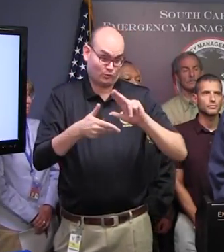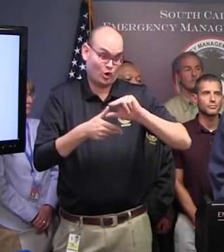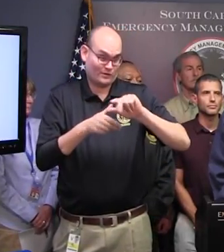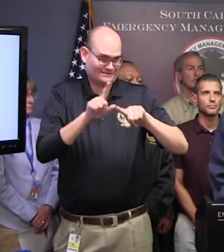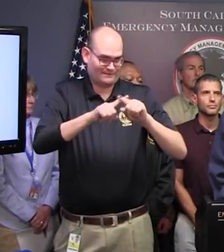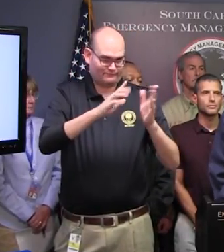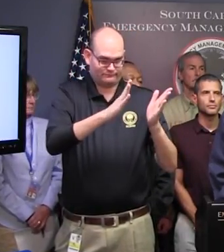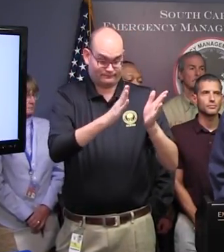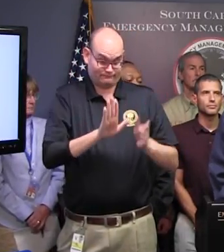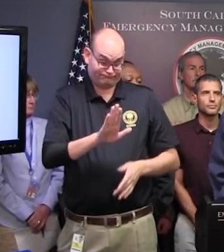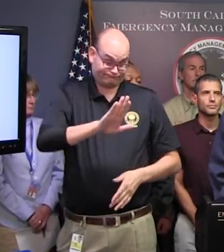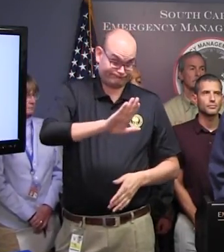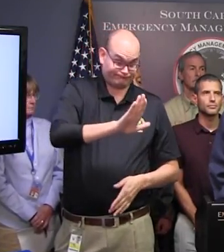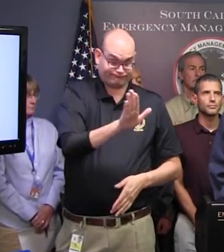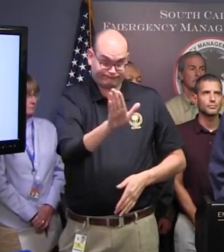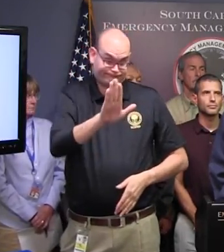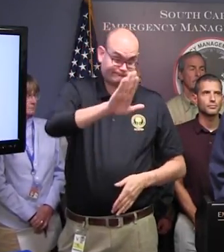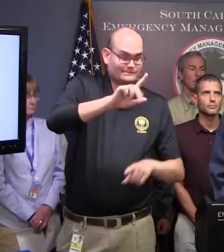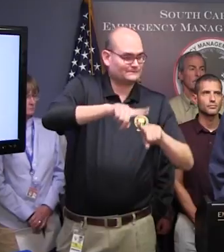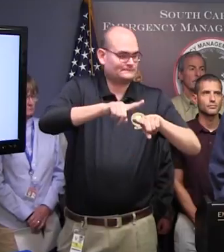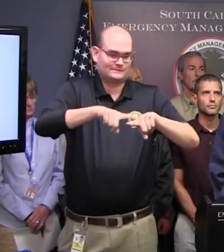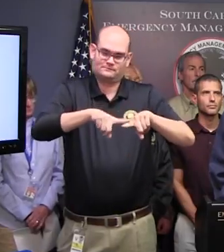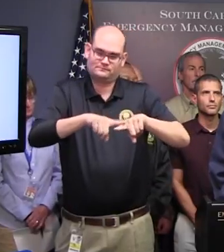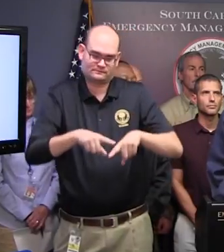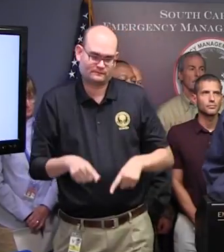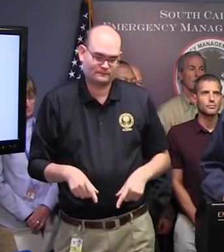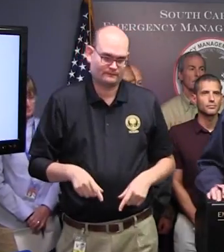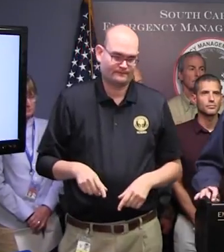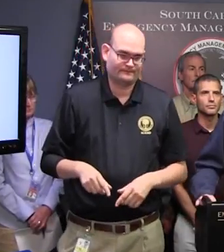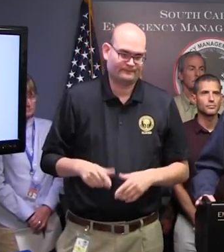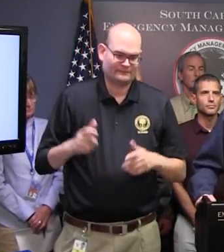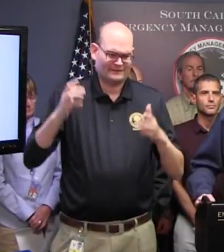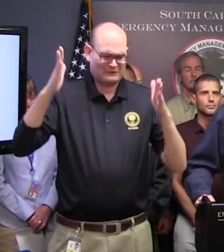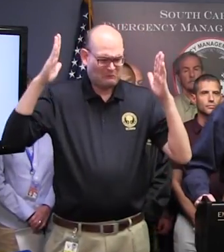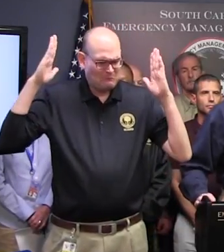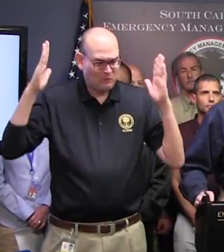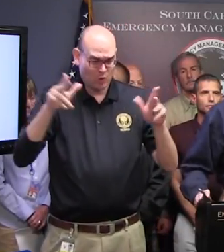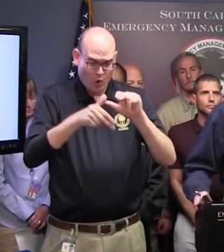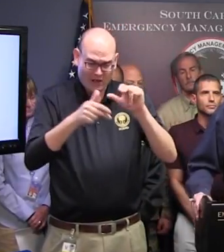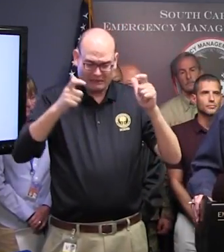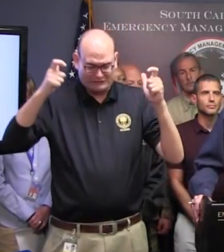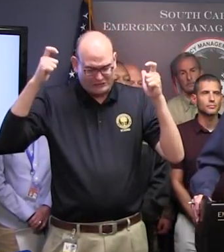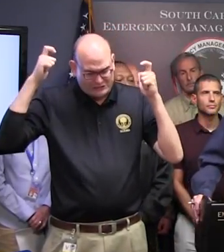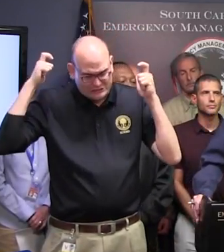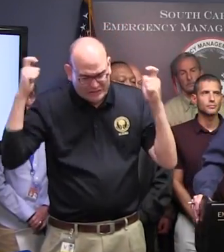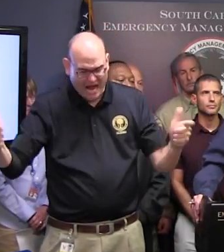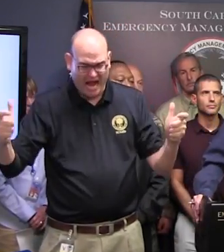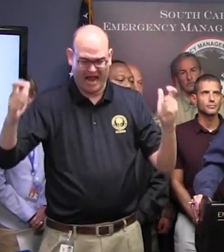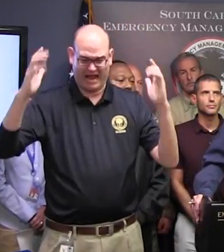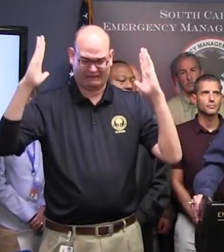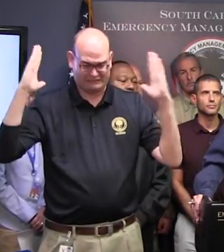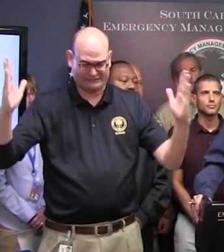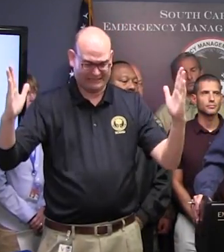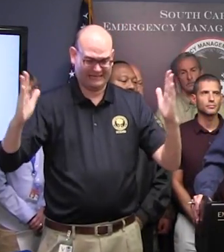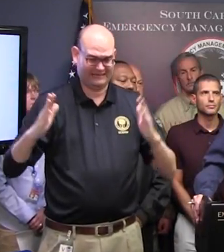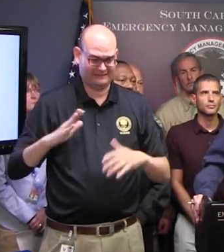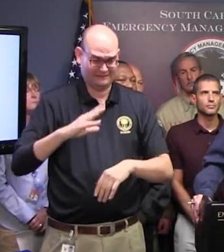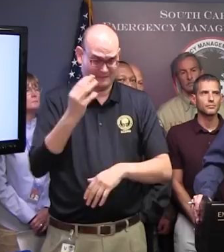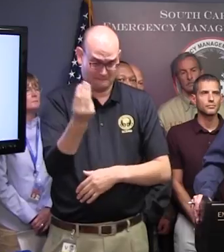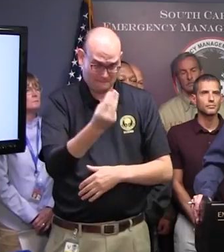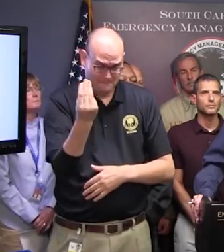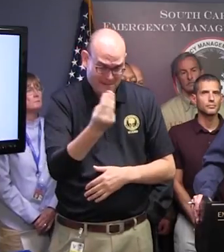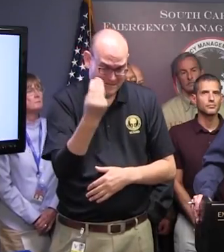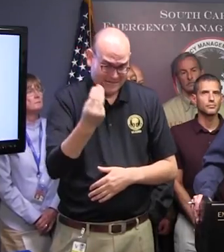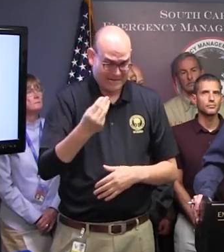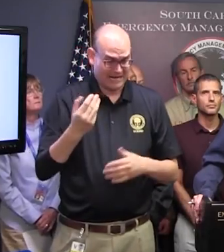from the center of the storm, which is very, very wide. And on Monday, from 10 to 4, we could experience 60-mile-an-hour winds in the